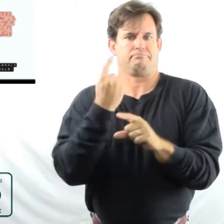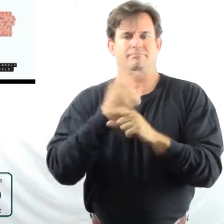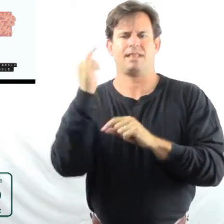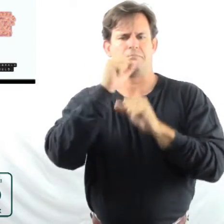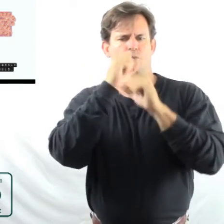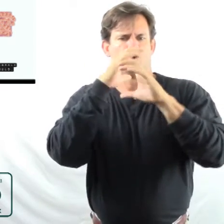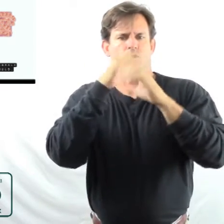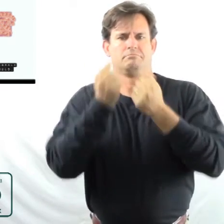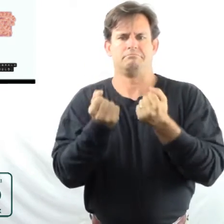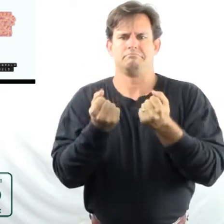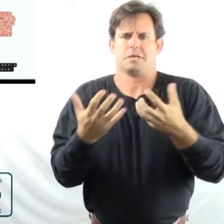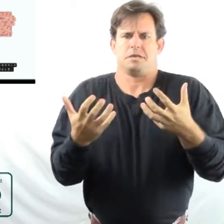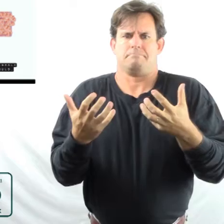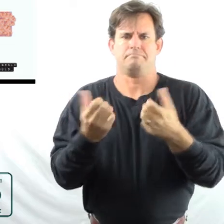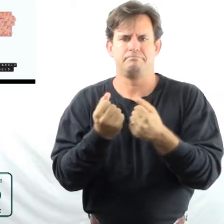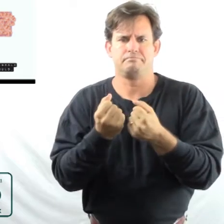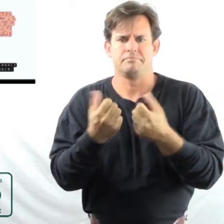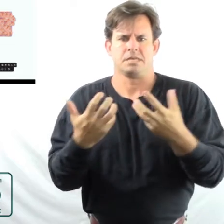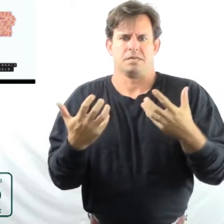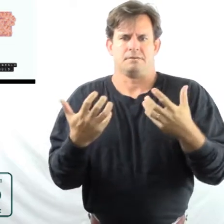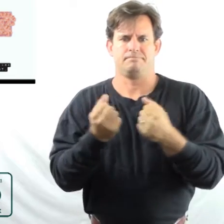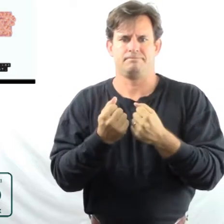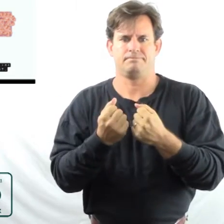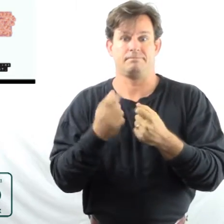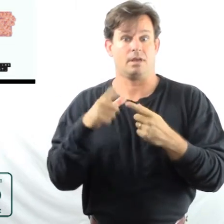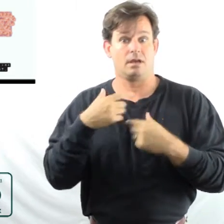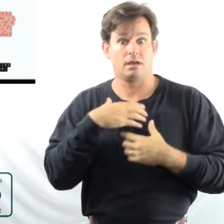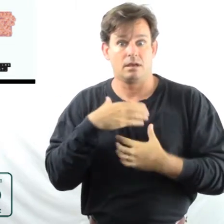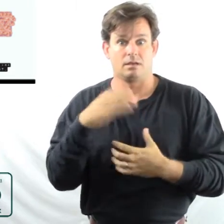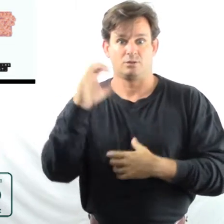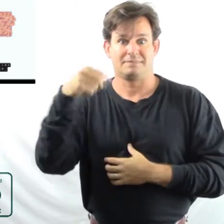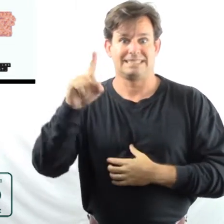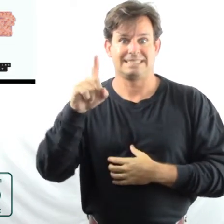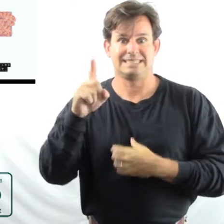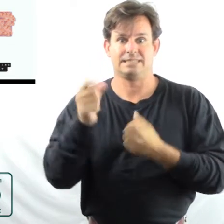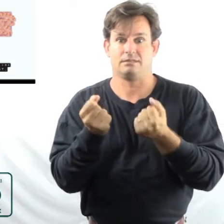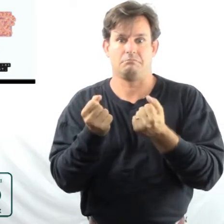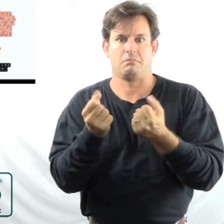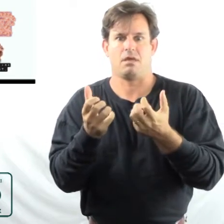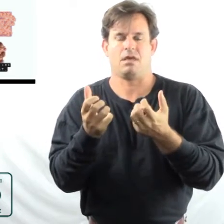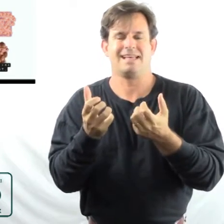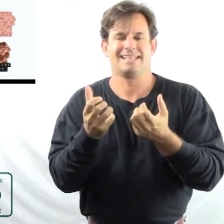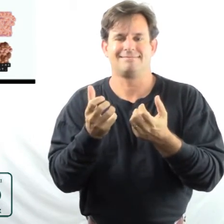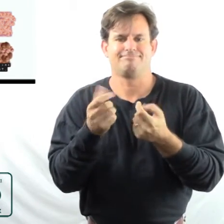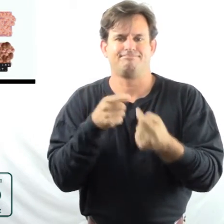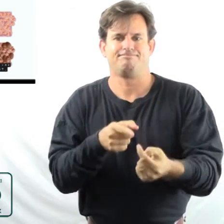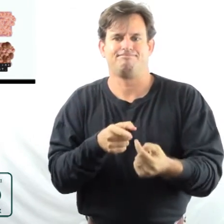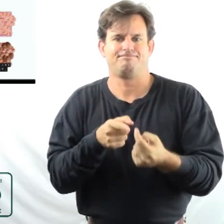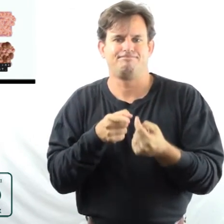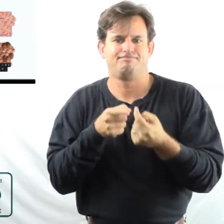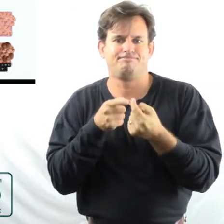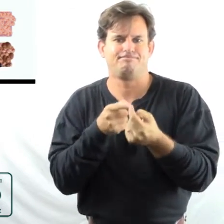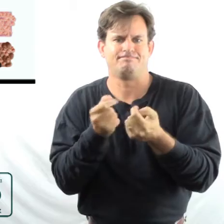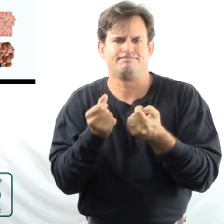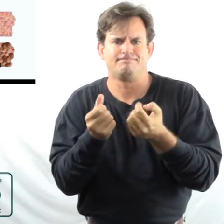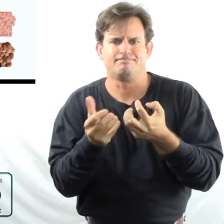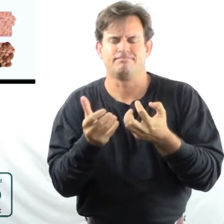we inhale, just the way a balloon would. But, in people with COPD, the air sacs no longer do that. They've lost that elastic